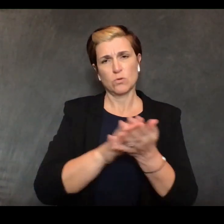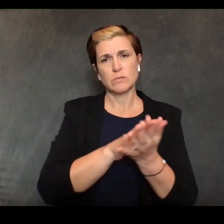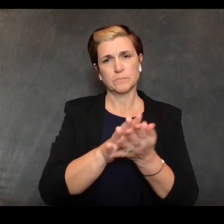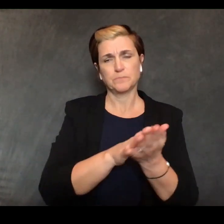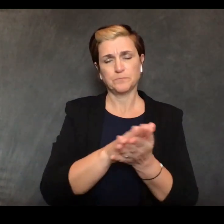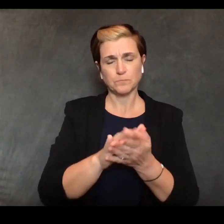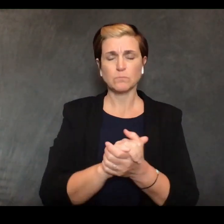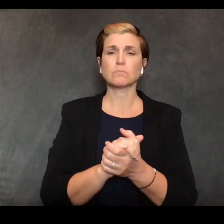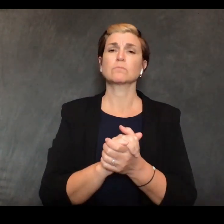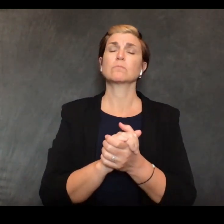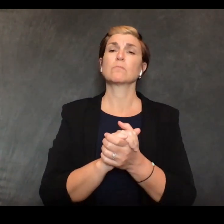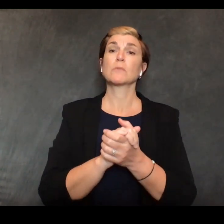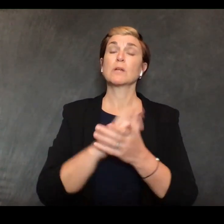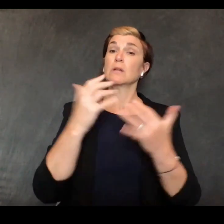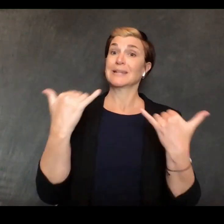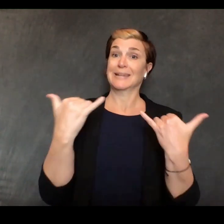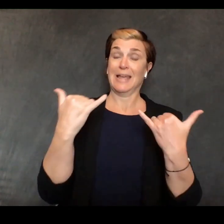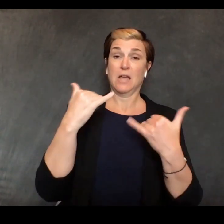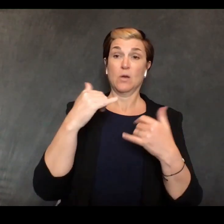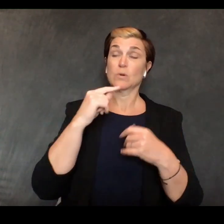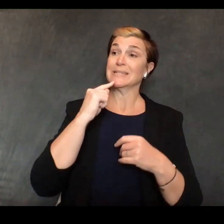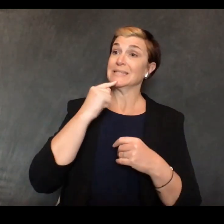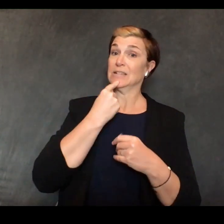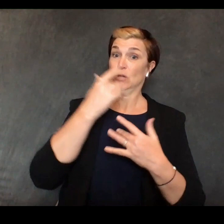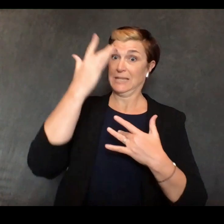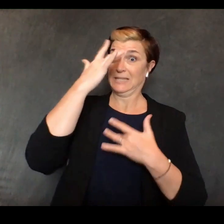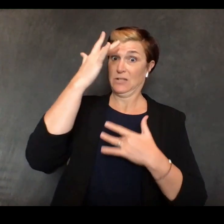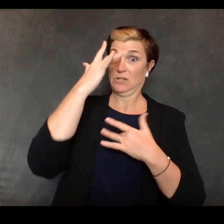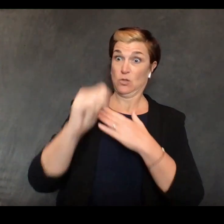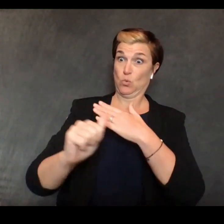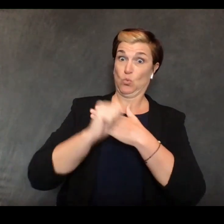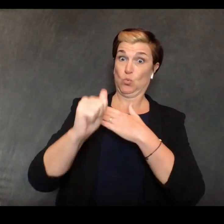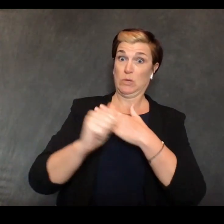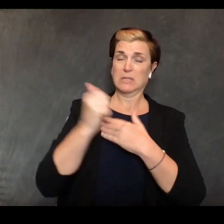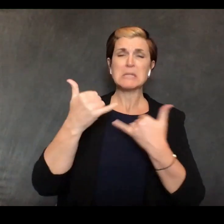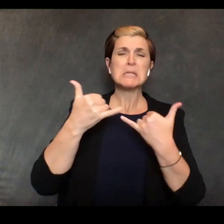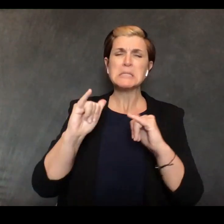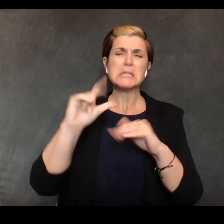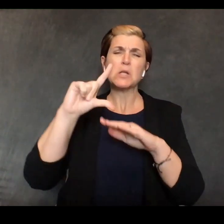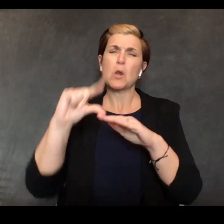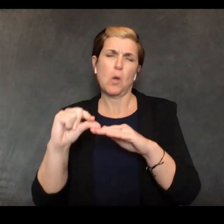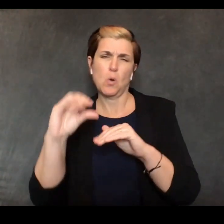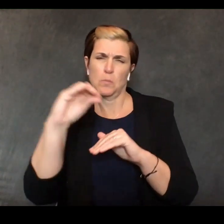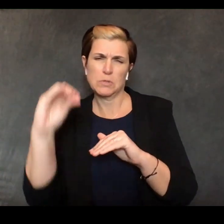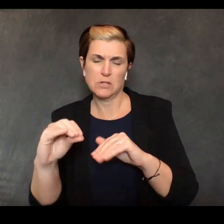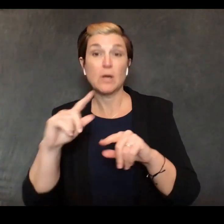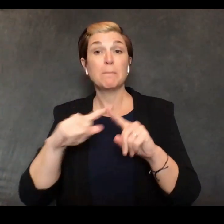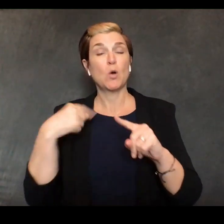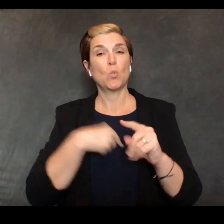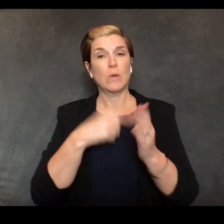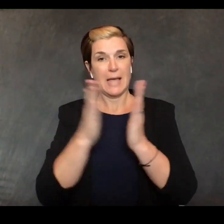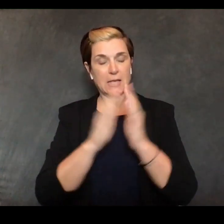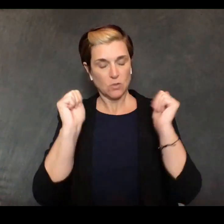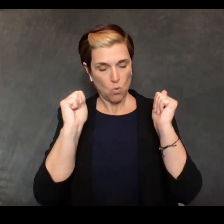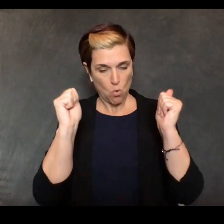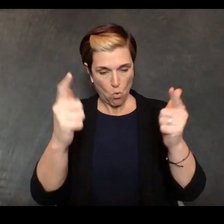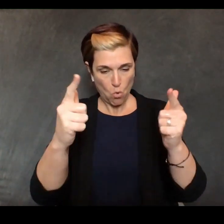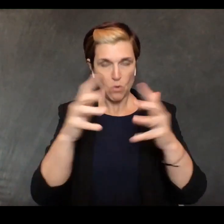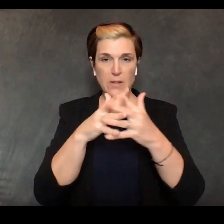illness remains low but we're asking every american to partner with us in this effort to slow the spread